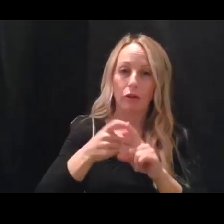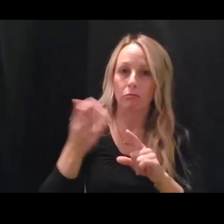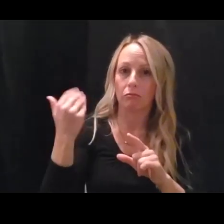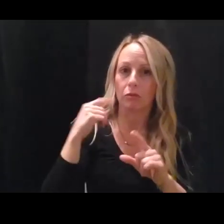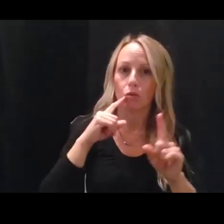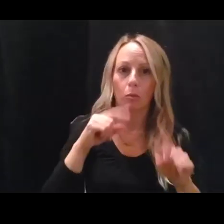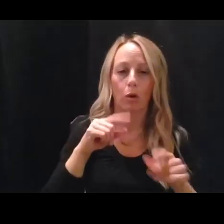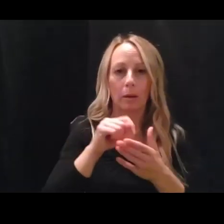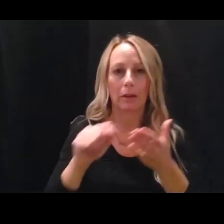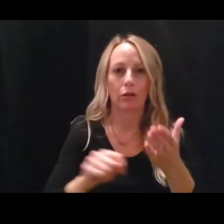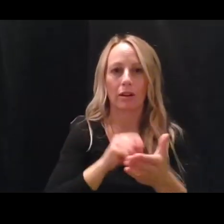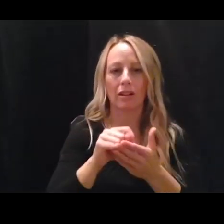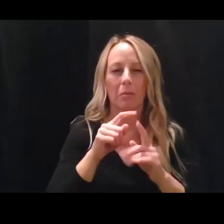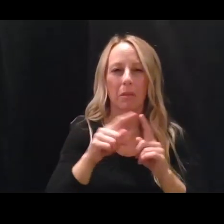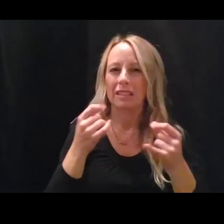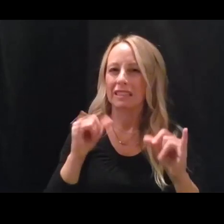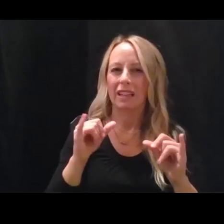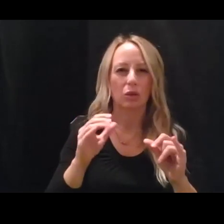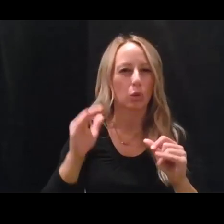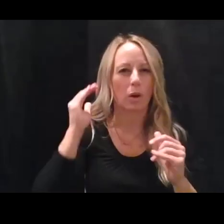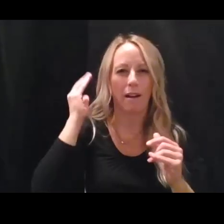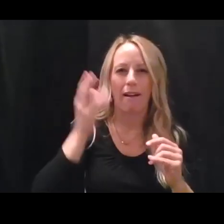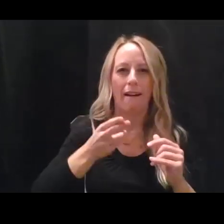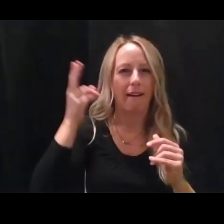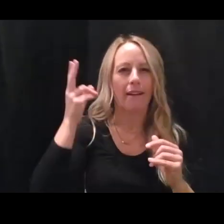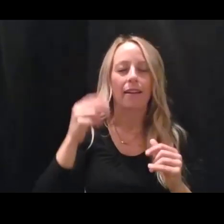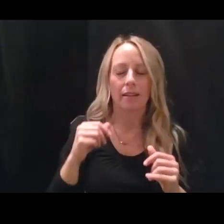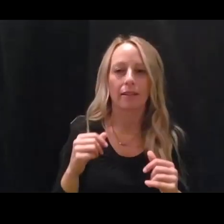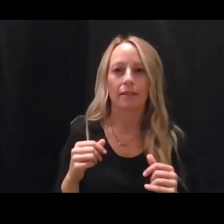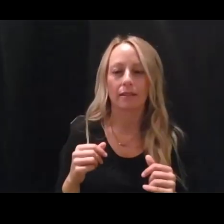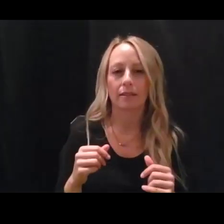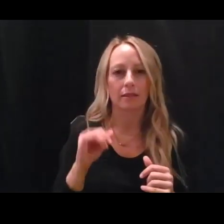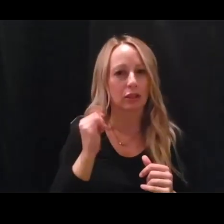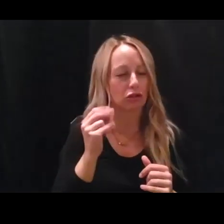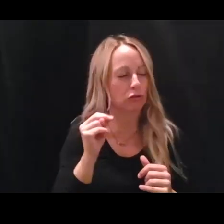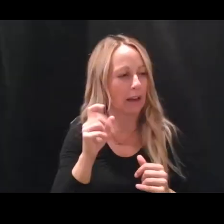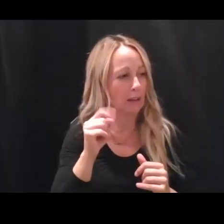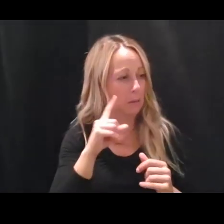but still higher than we would like to see it. Janet, do you have anything to add?